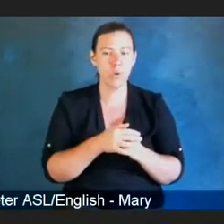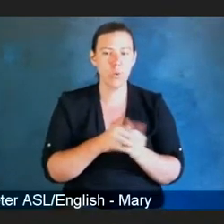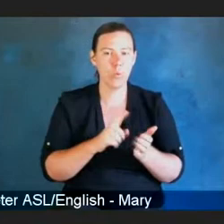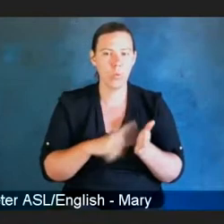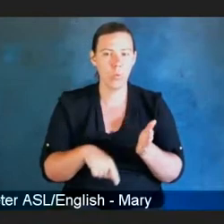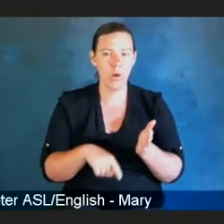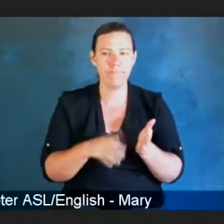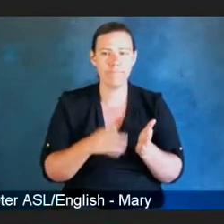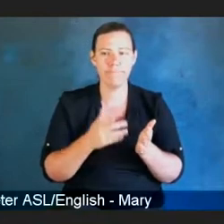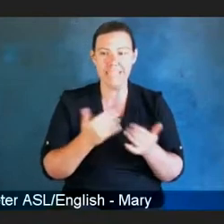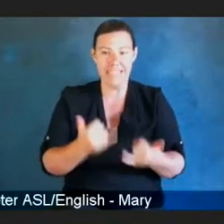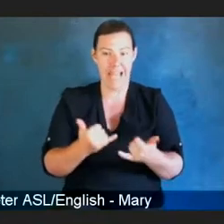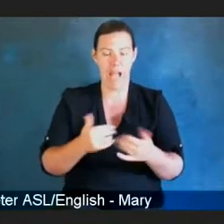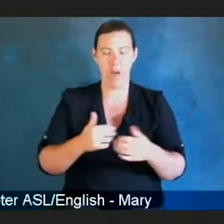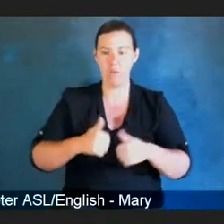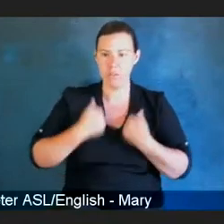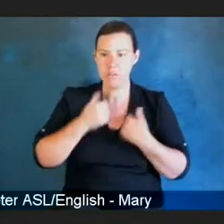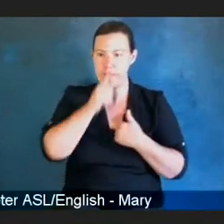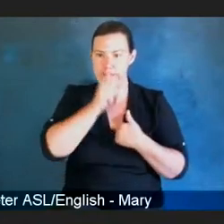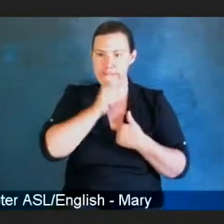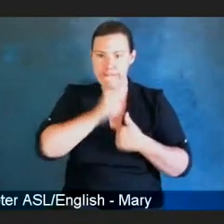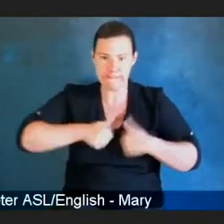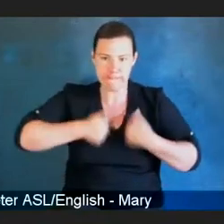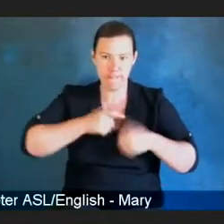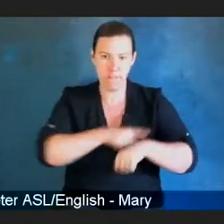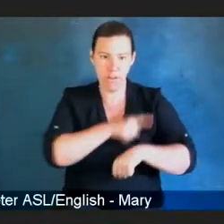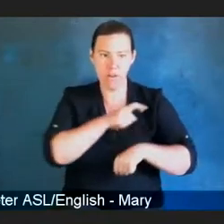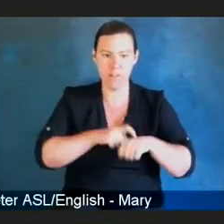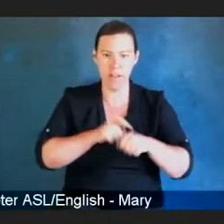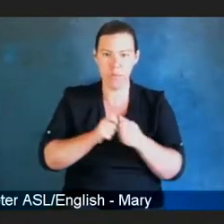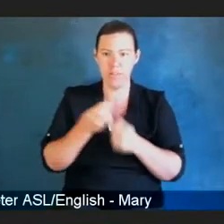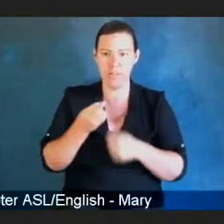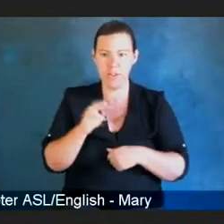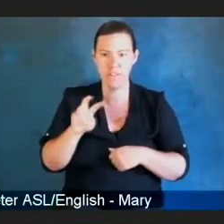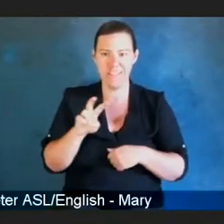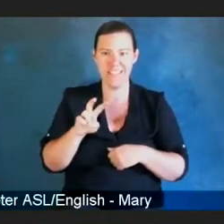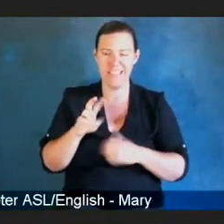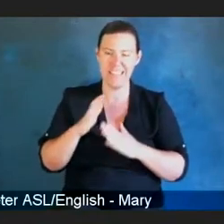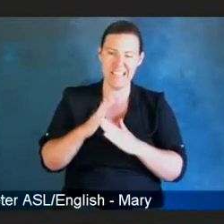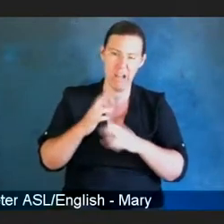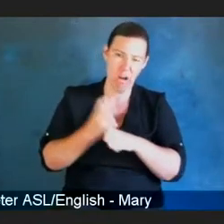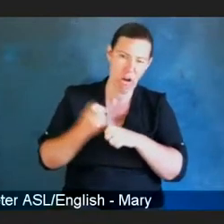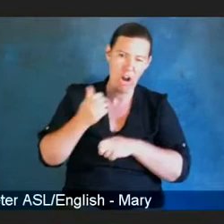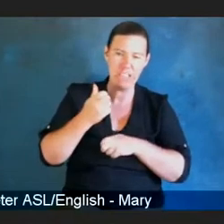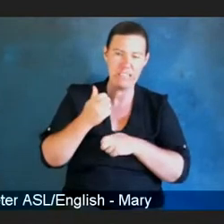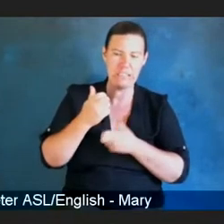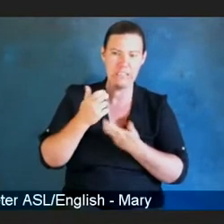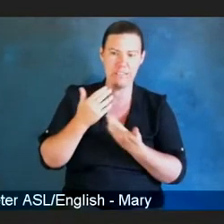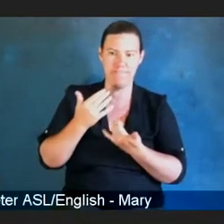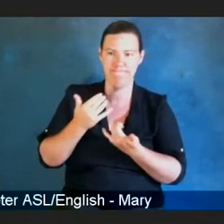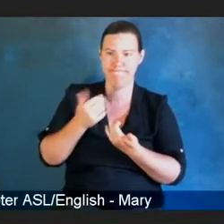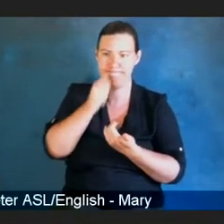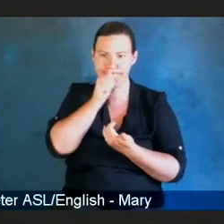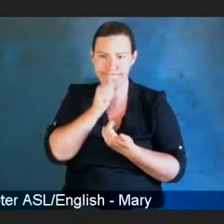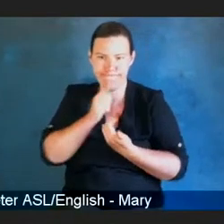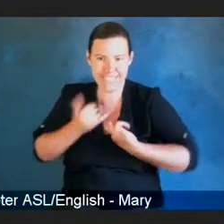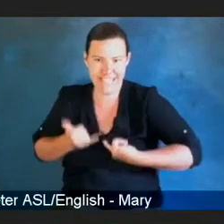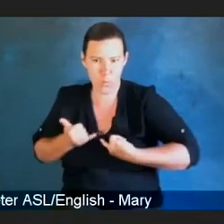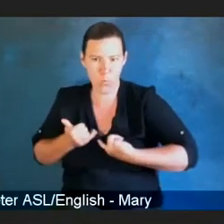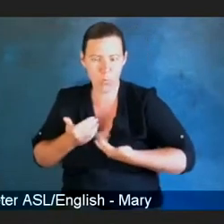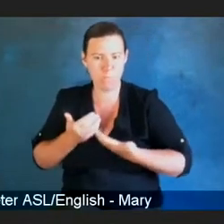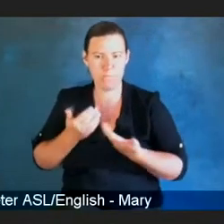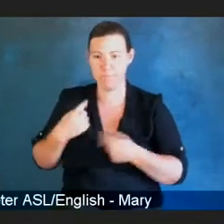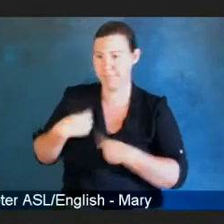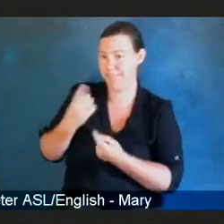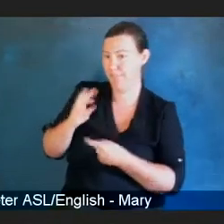we're going talk about your work in a second, both of you. But what's the hardest part of it now that you're 40 years in?